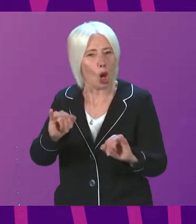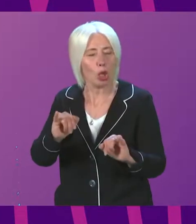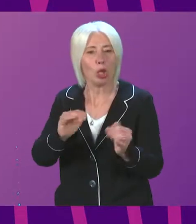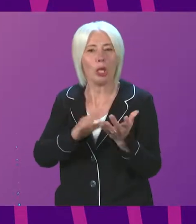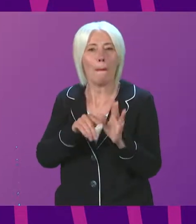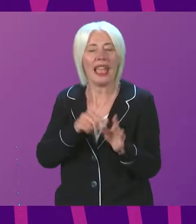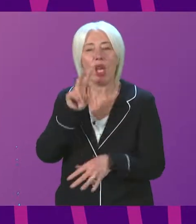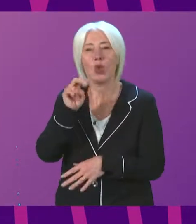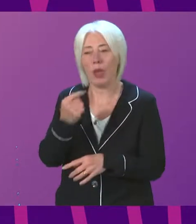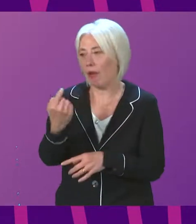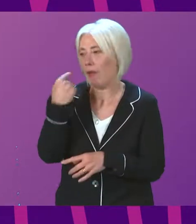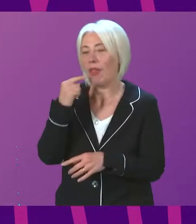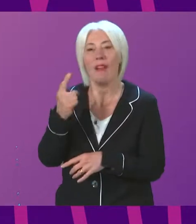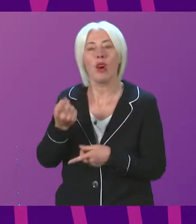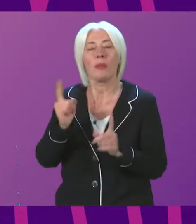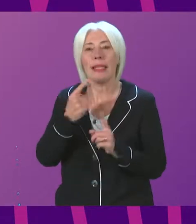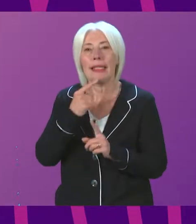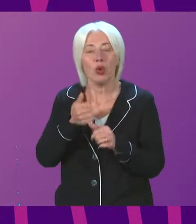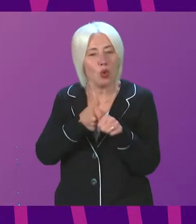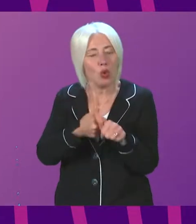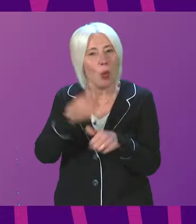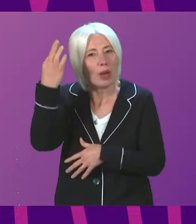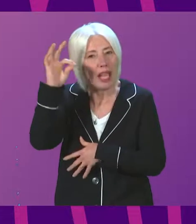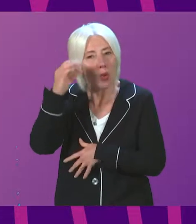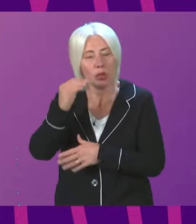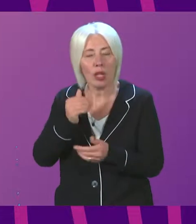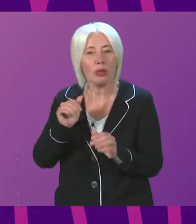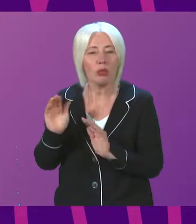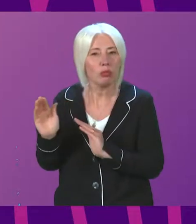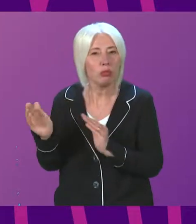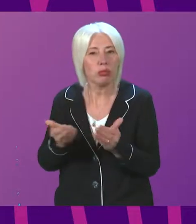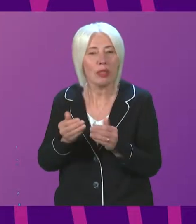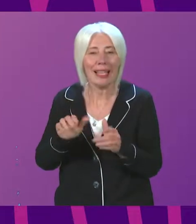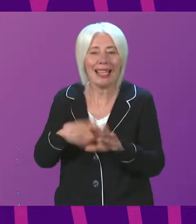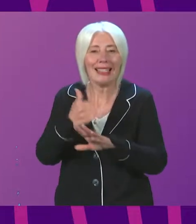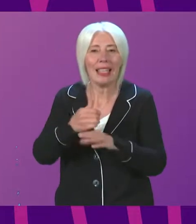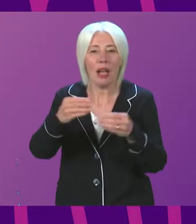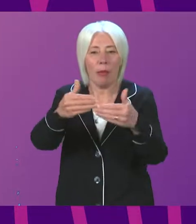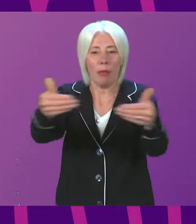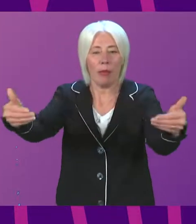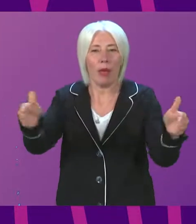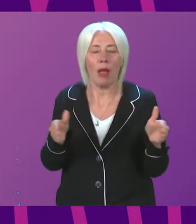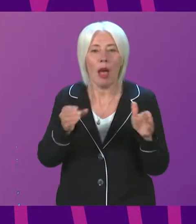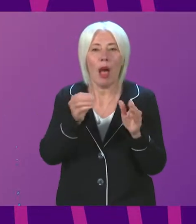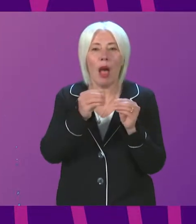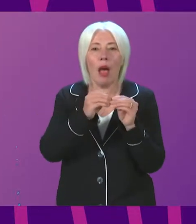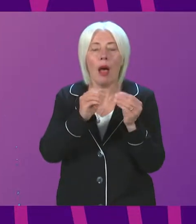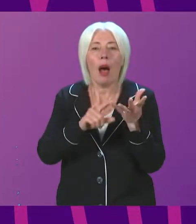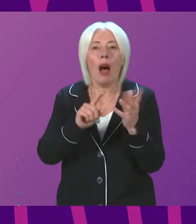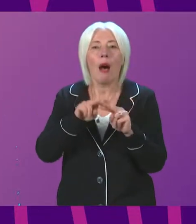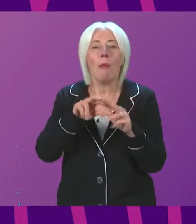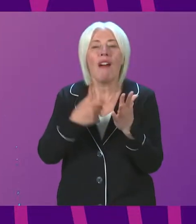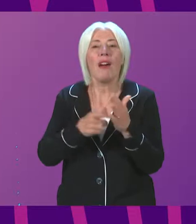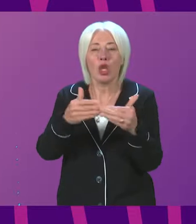12th, the First Minister offered support to councils who would introduce by-laws to establish buffer zones at abortion clinics. On May